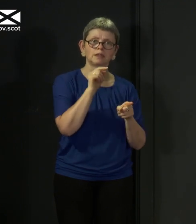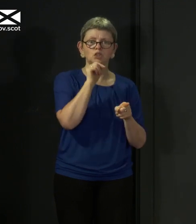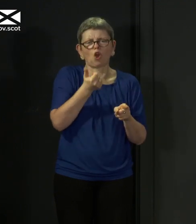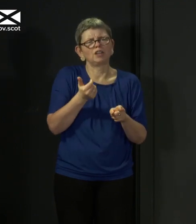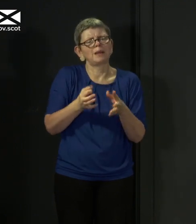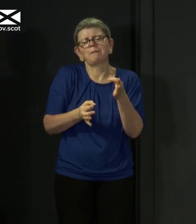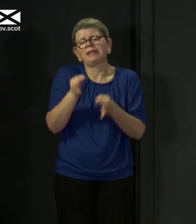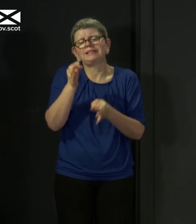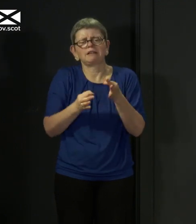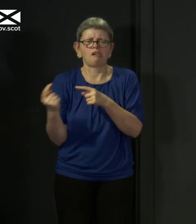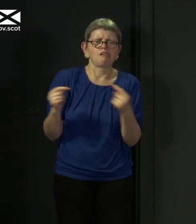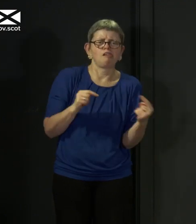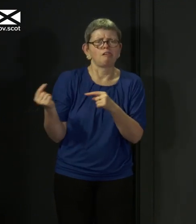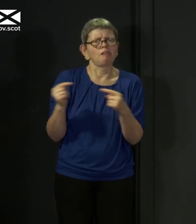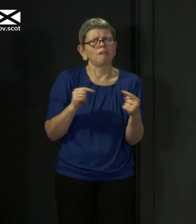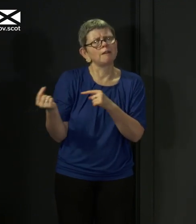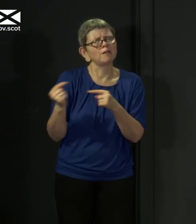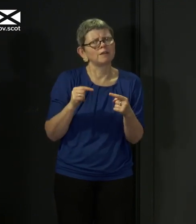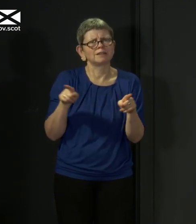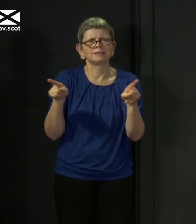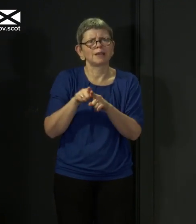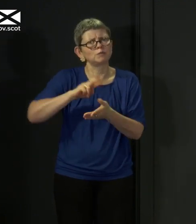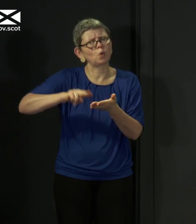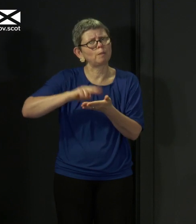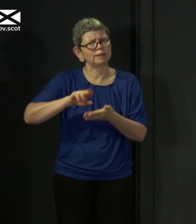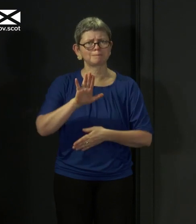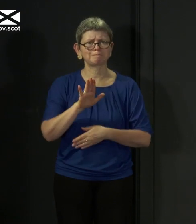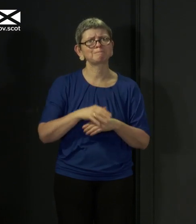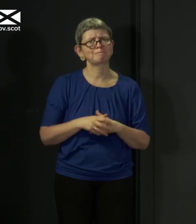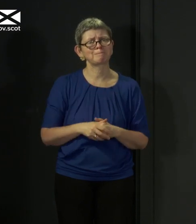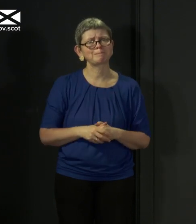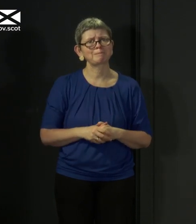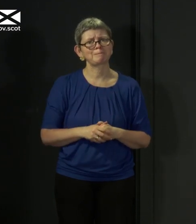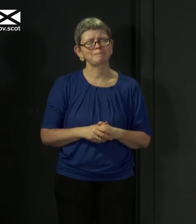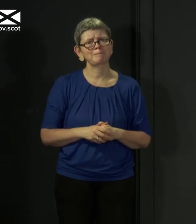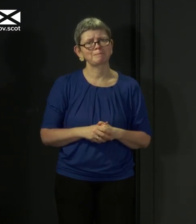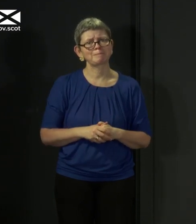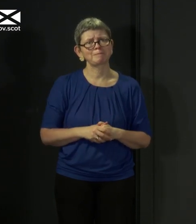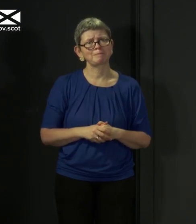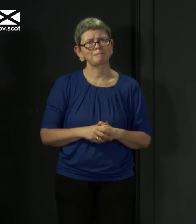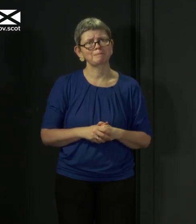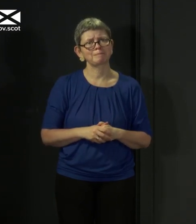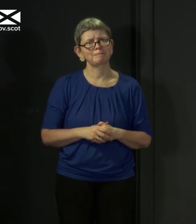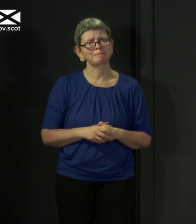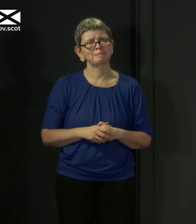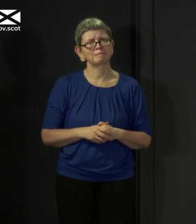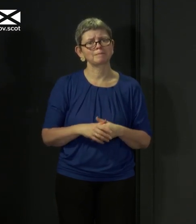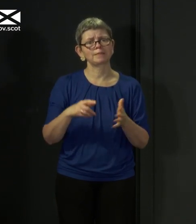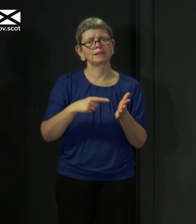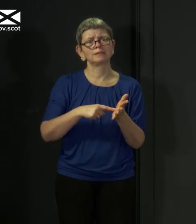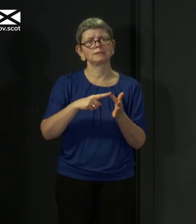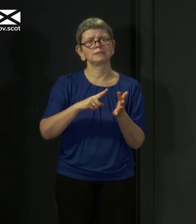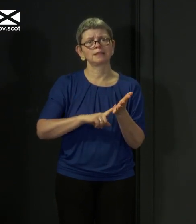political considerations that often gets wrapped around some of the decisions that we take. Simon Johnson, Telegraph.